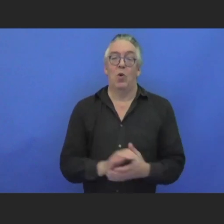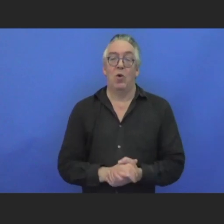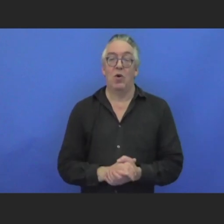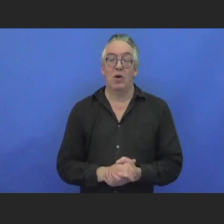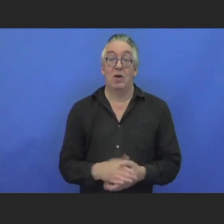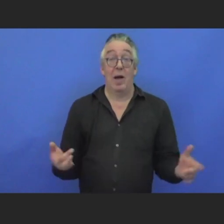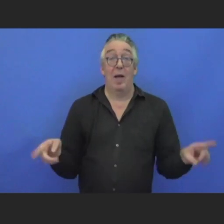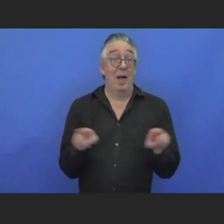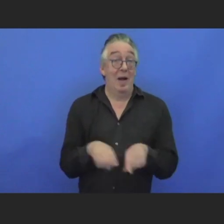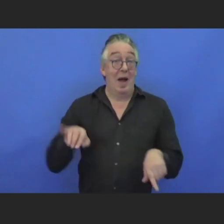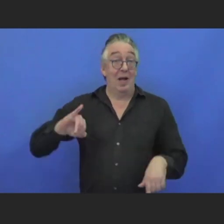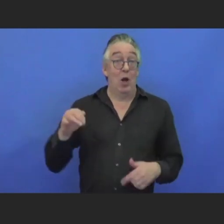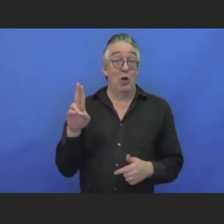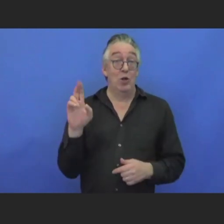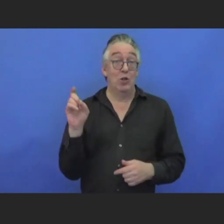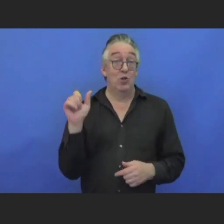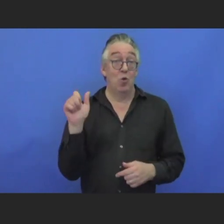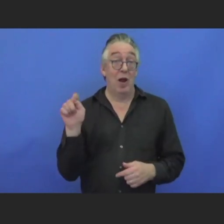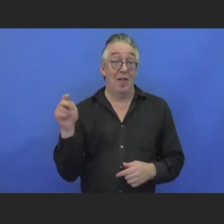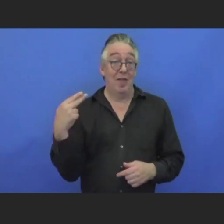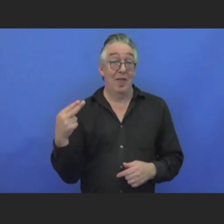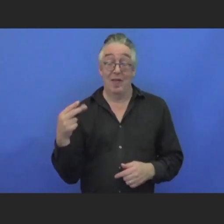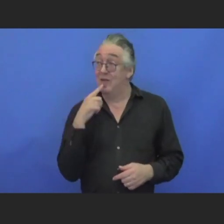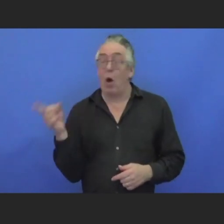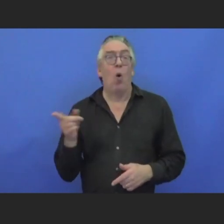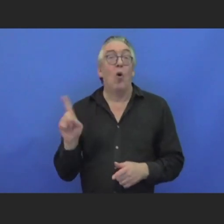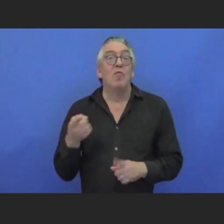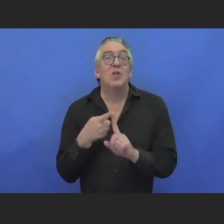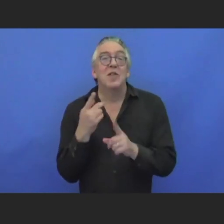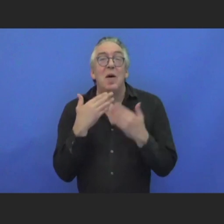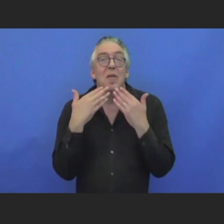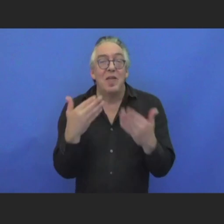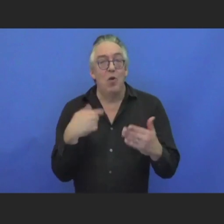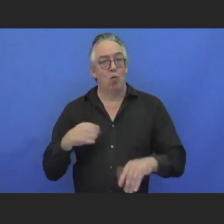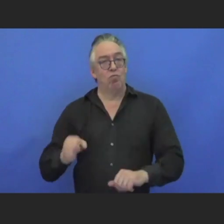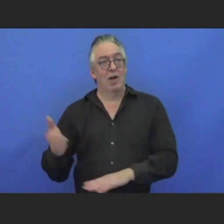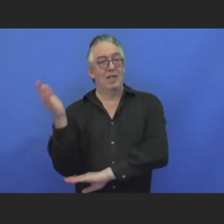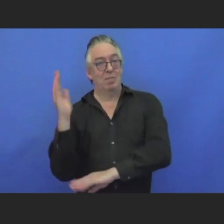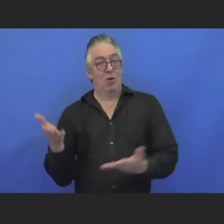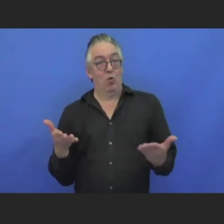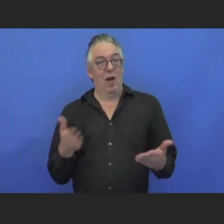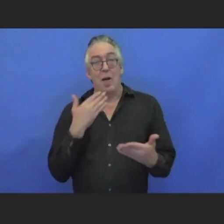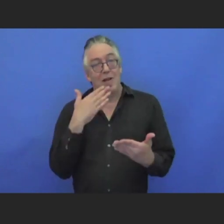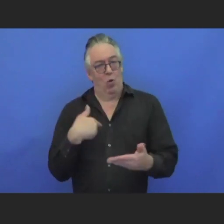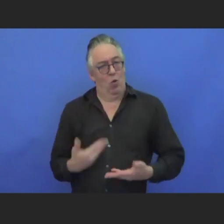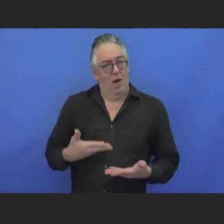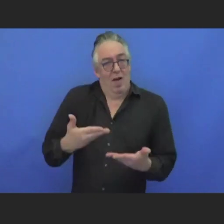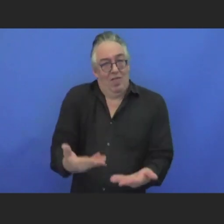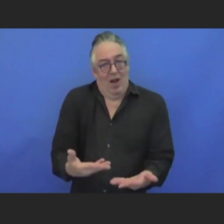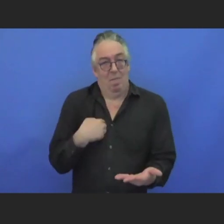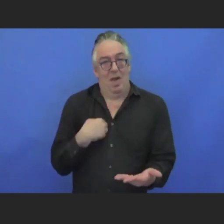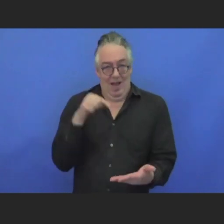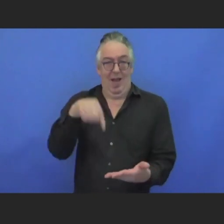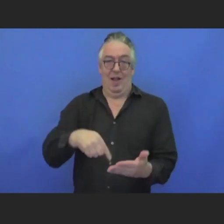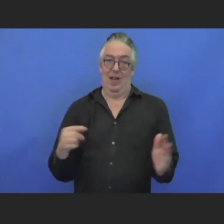has mentioned, first of all, thank you very much for allowing me to speak today and inviting me to be part of a meeting.